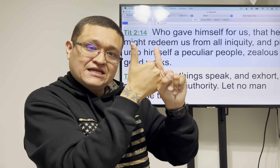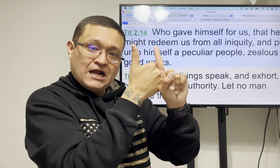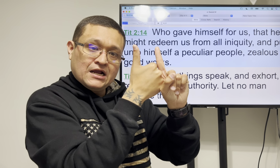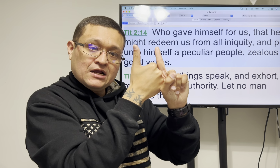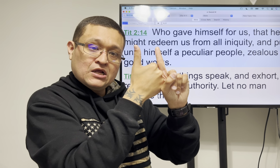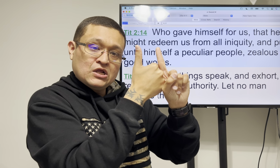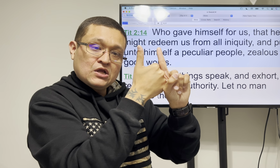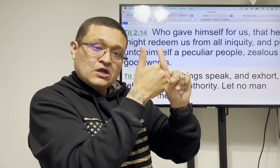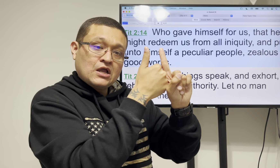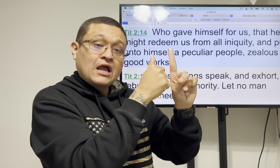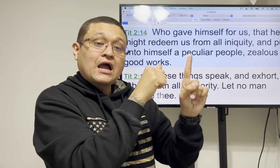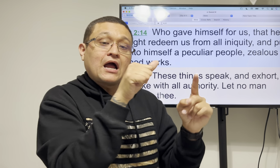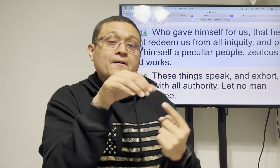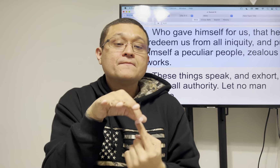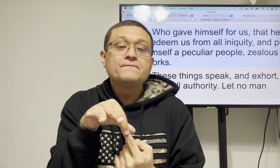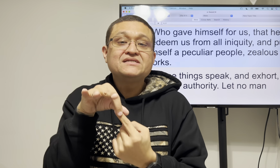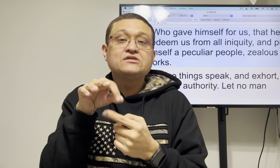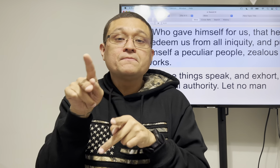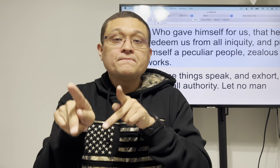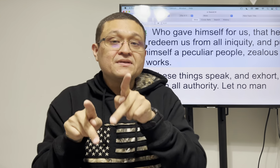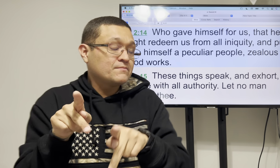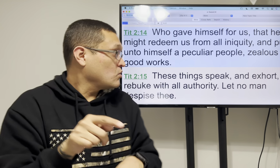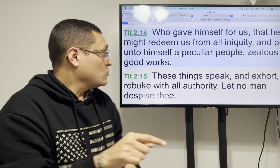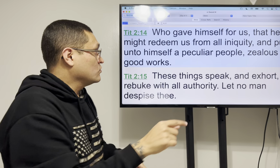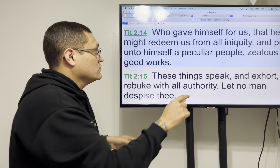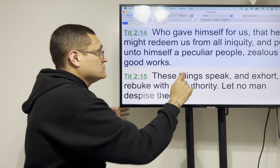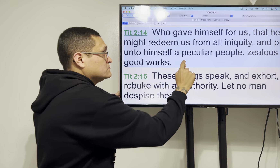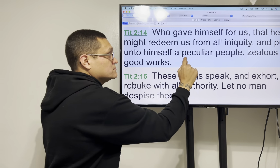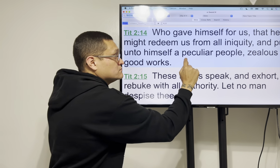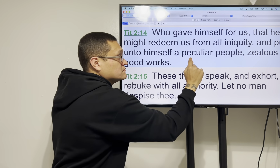and purify it unto himself a peculiar people